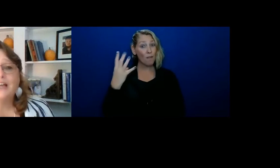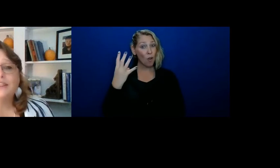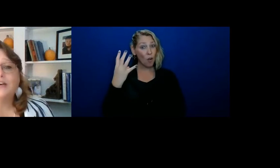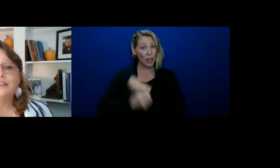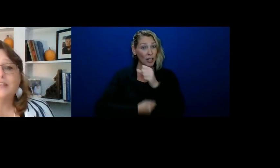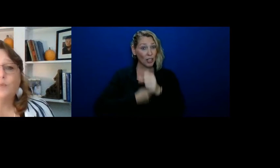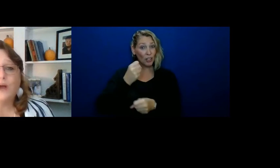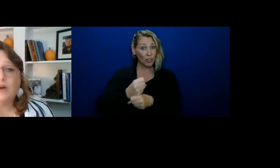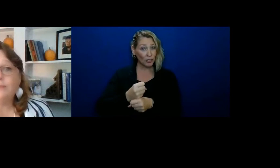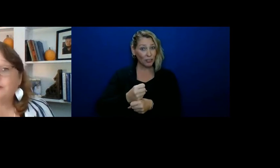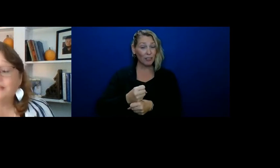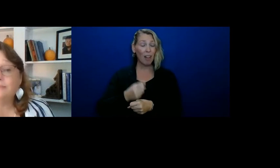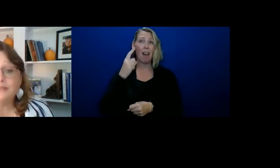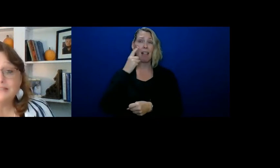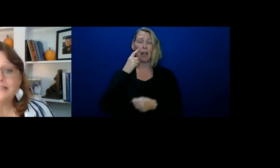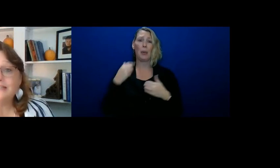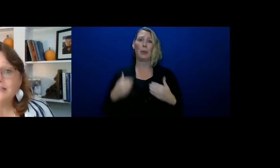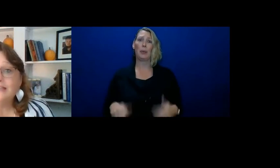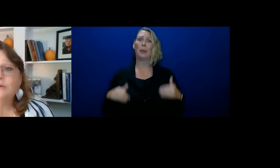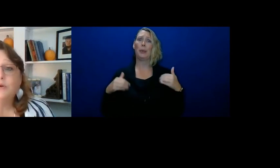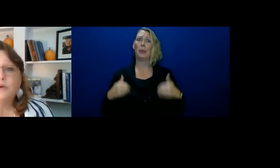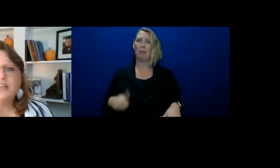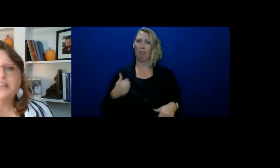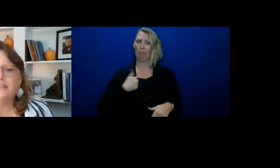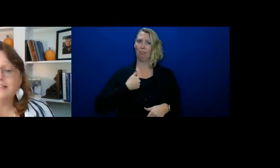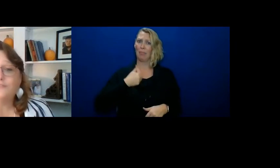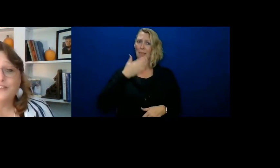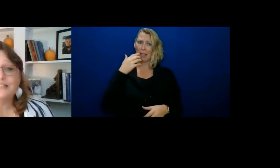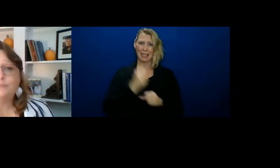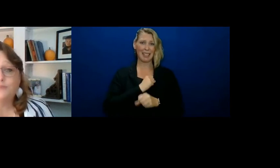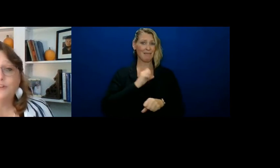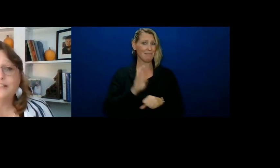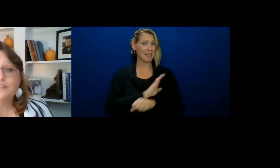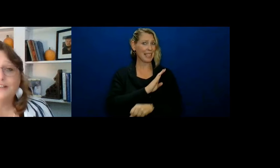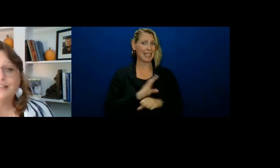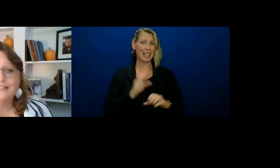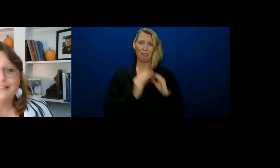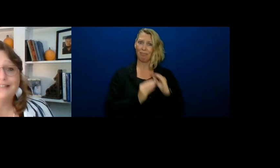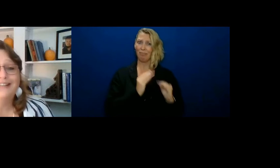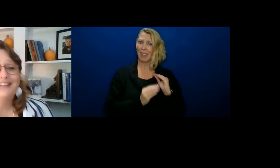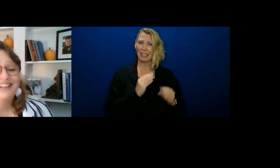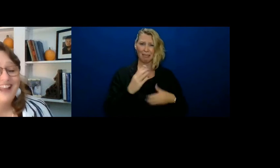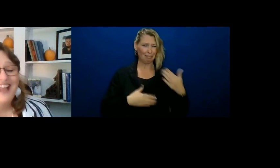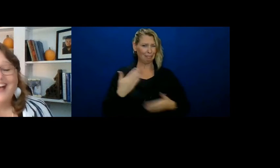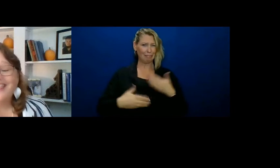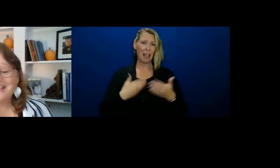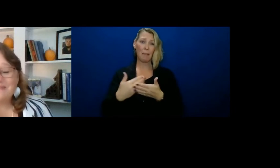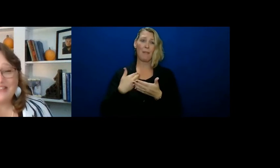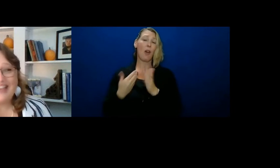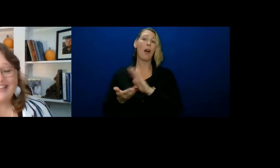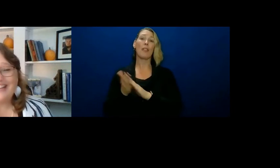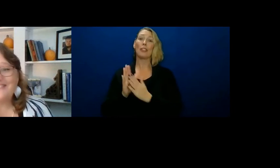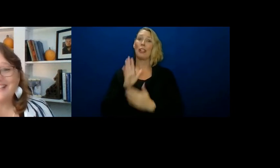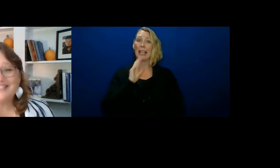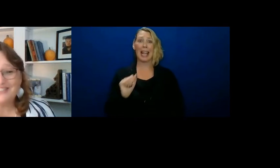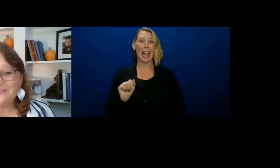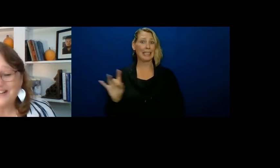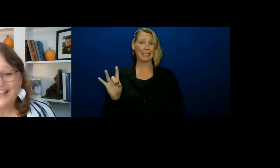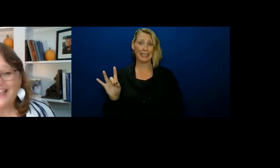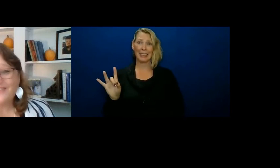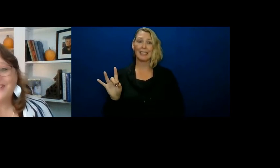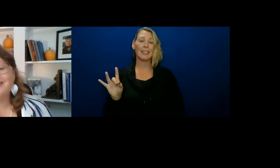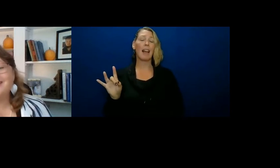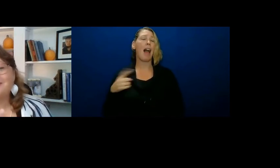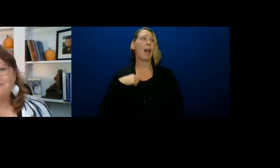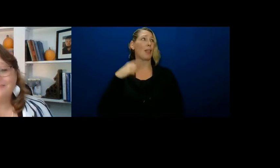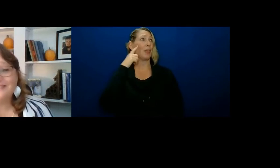And I thought then, wow, I better get busy and get things fixed before they turn 18. I think about that now, and I just